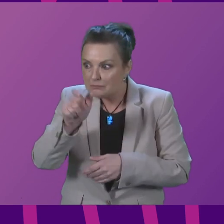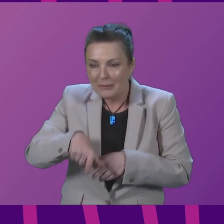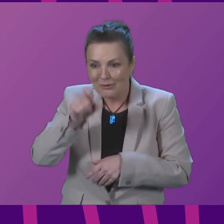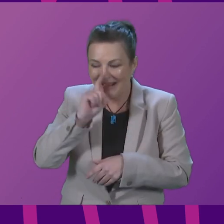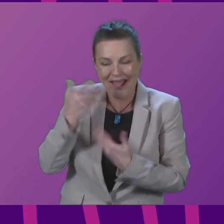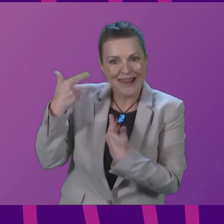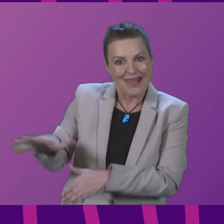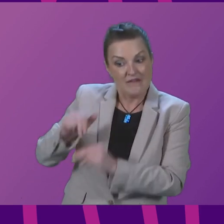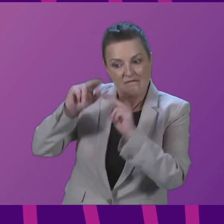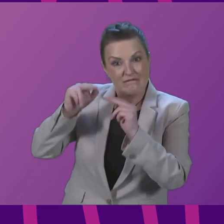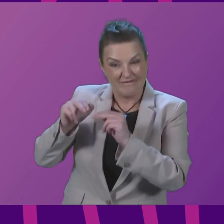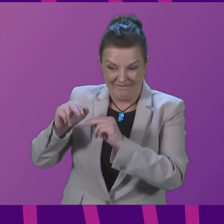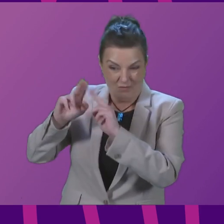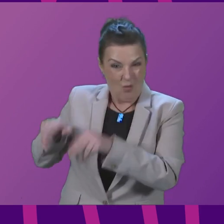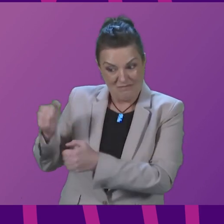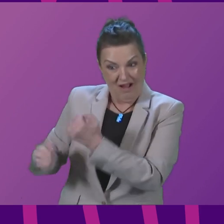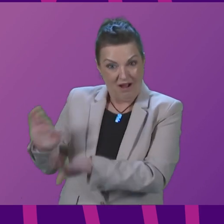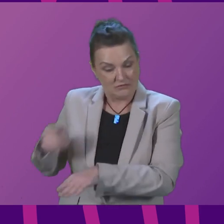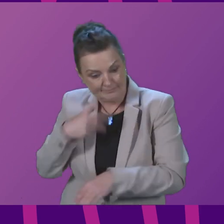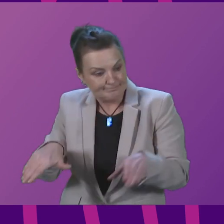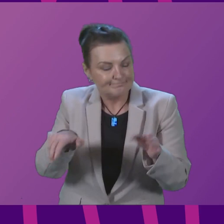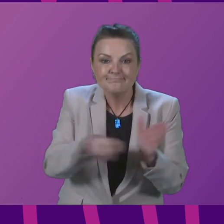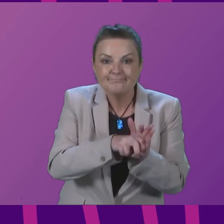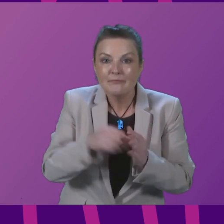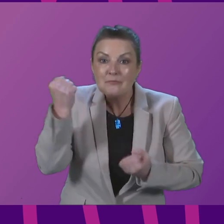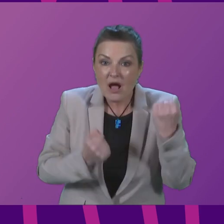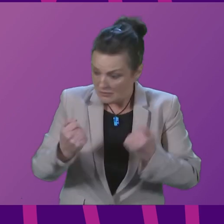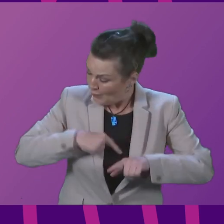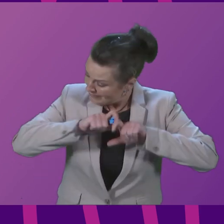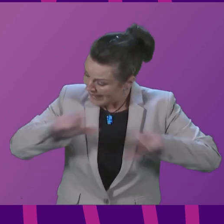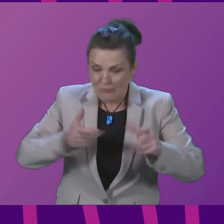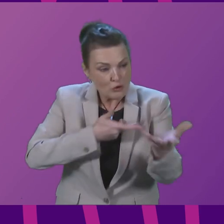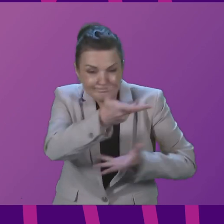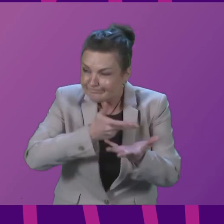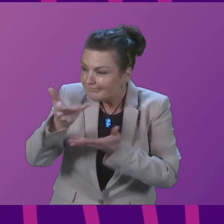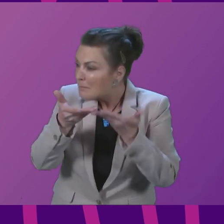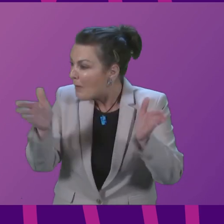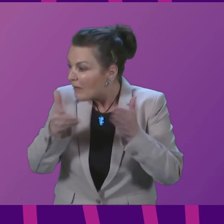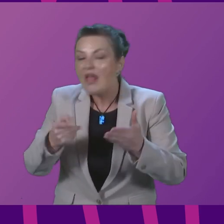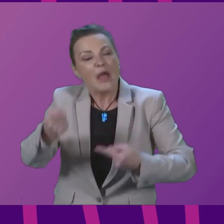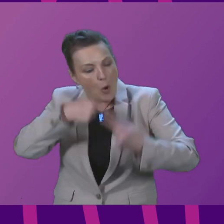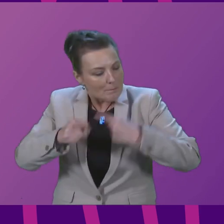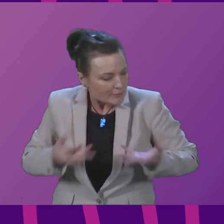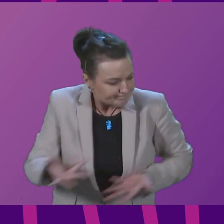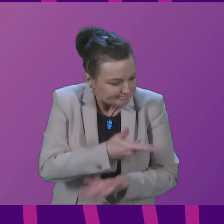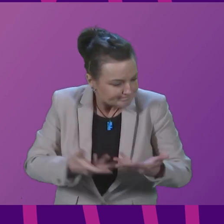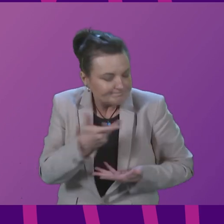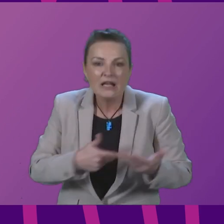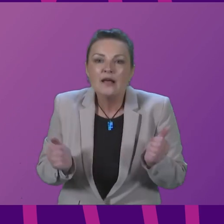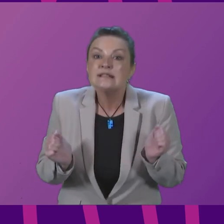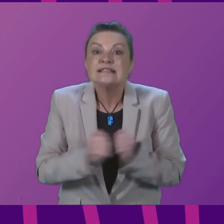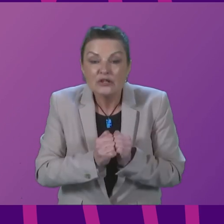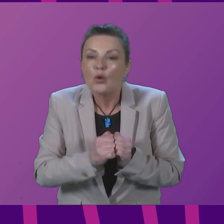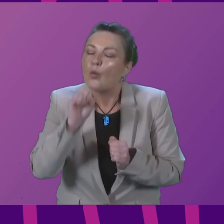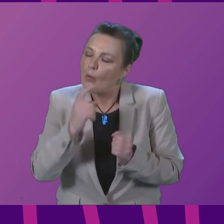So we will continue to take the tough decisions. We will continue to consult the public and come to sensible decisions and back those decisions with investments.